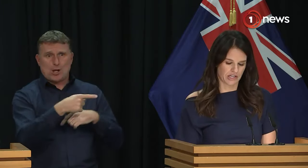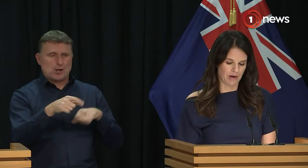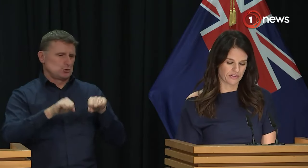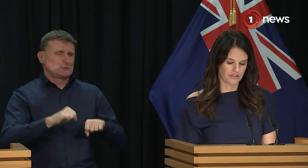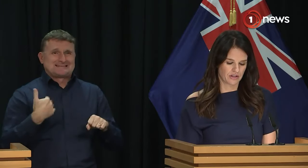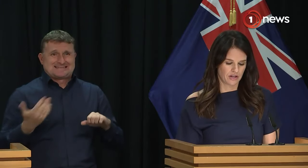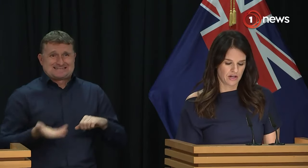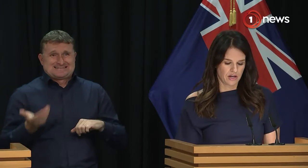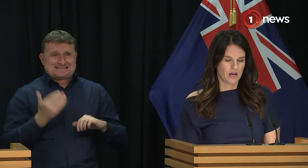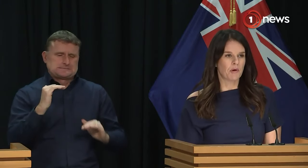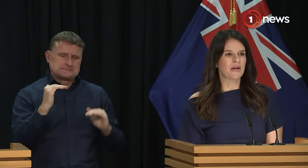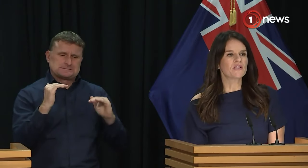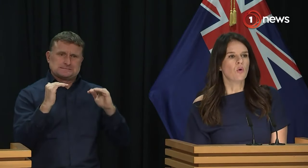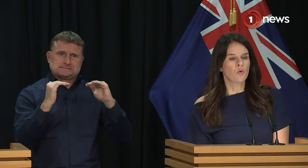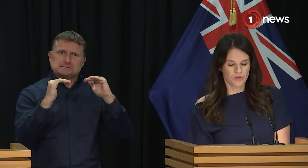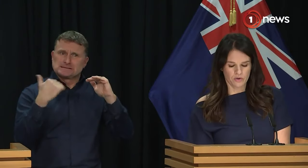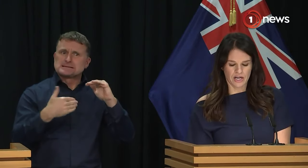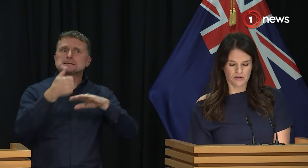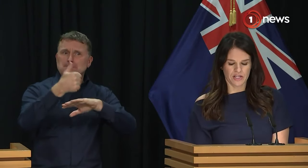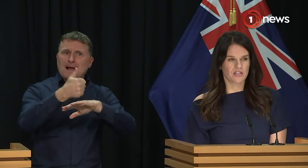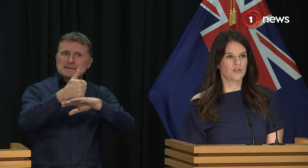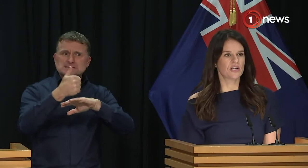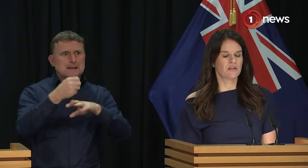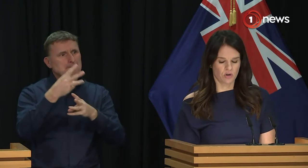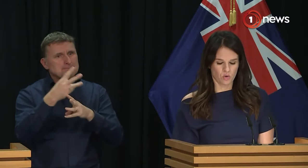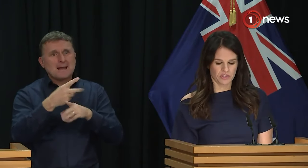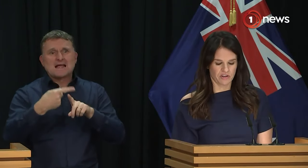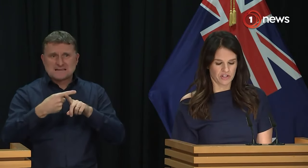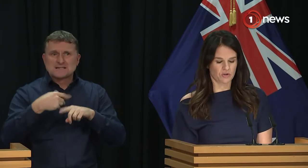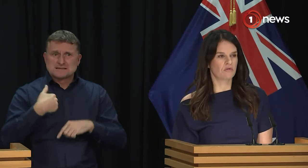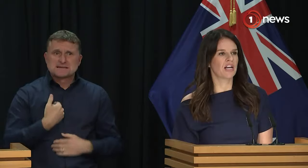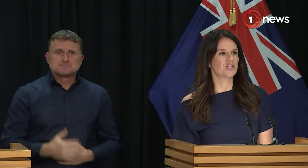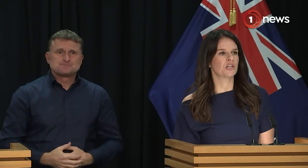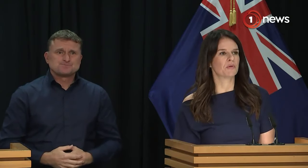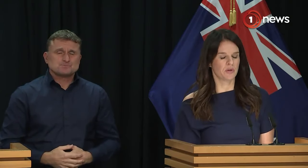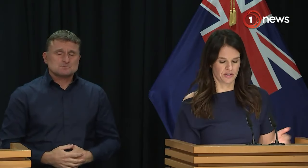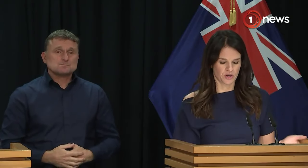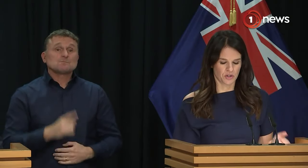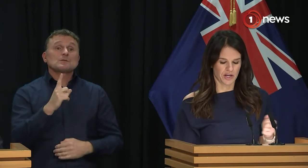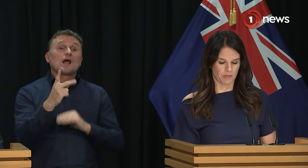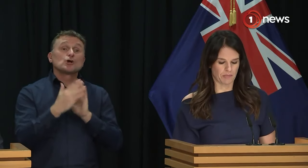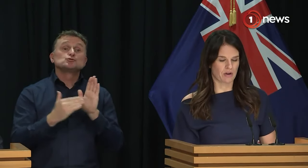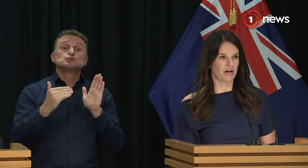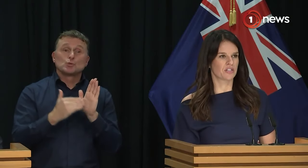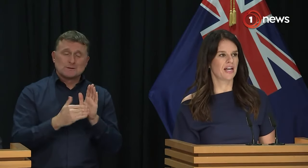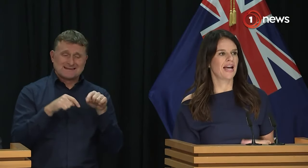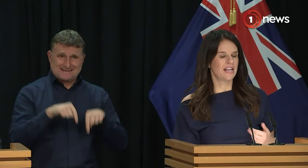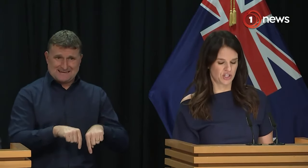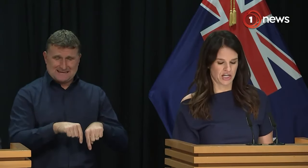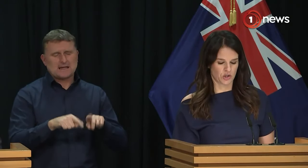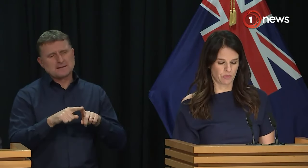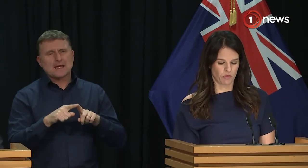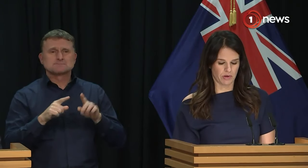in reading, writing and maths. But PISA also tells us that New Zealand records a very strong relationship between socioeconomic background